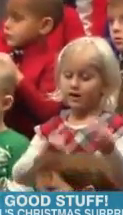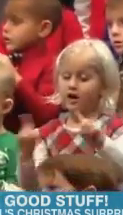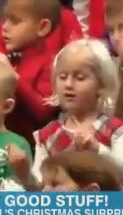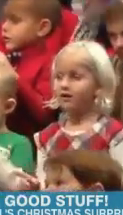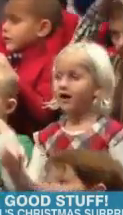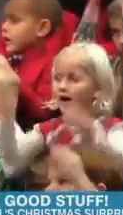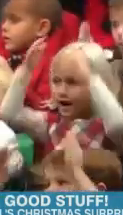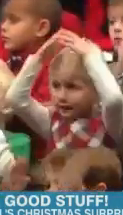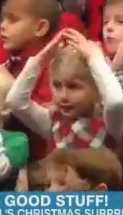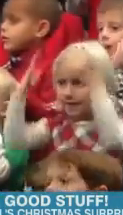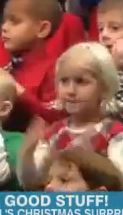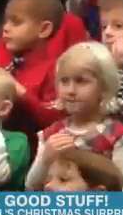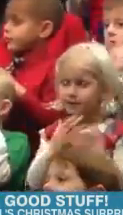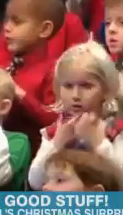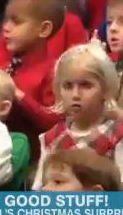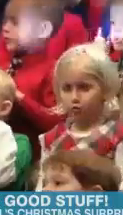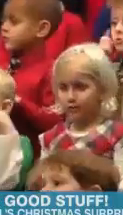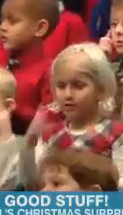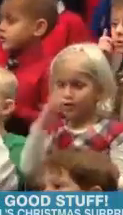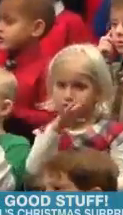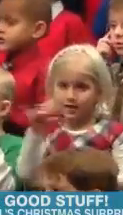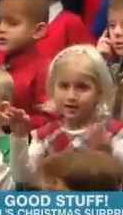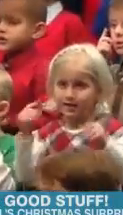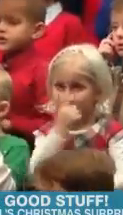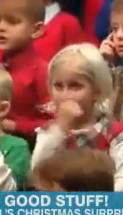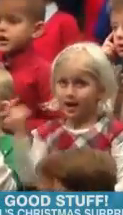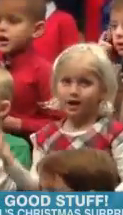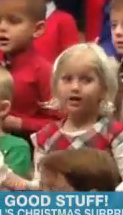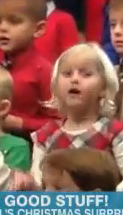Red hat, white beard, twinkle in his eye.